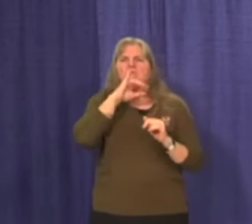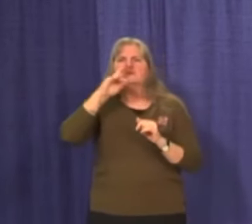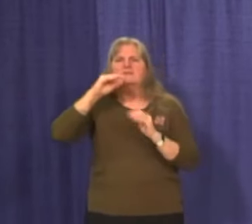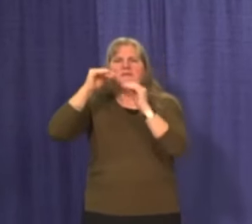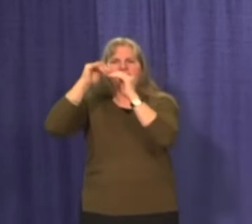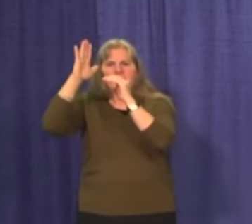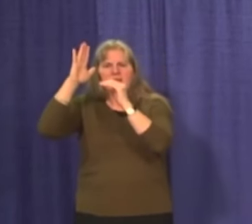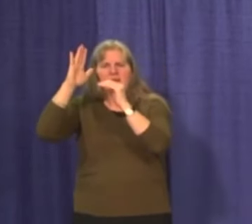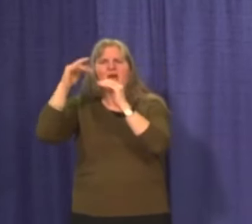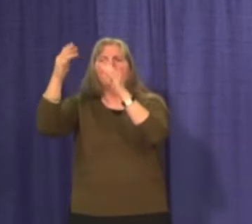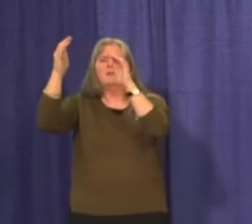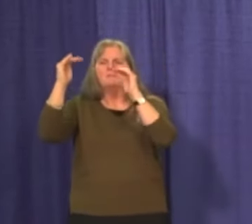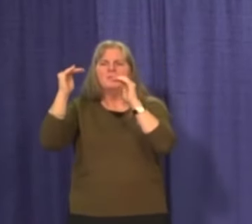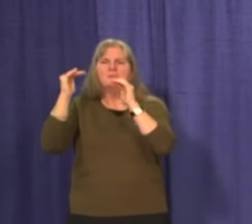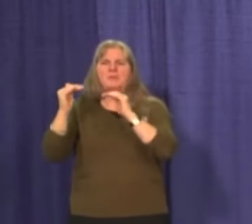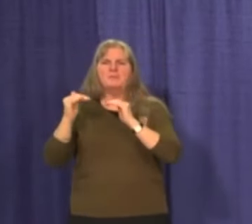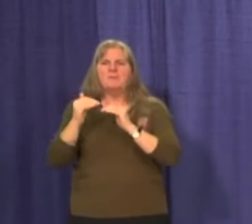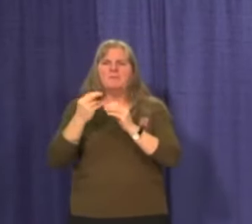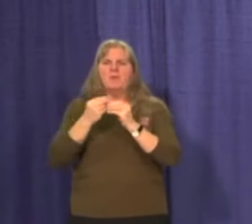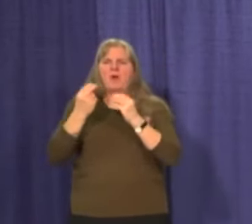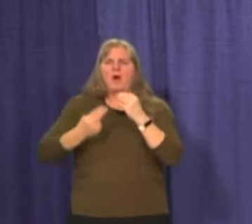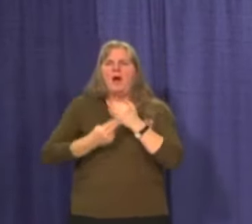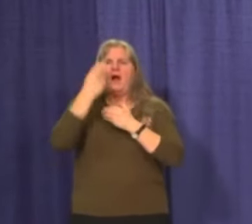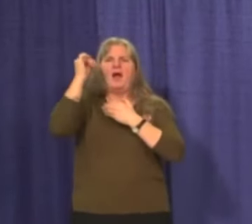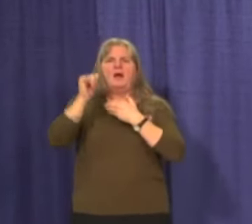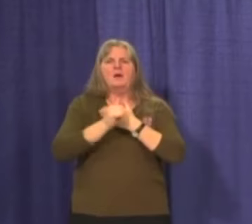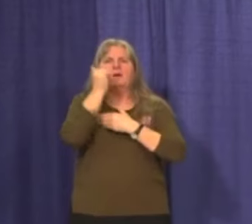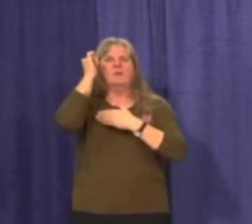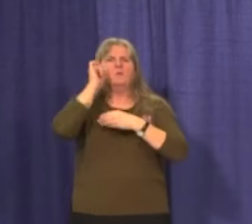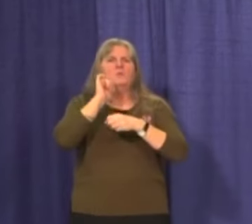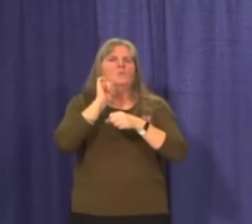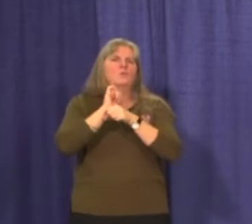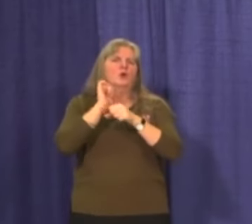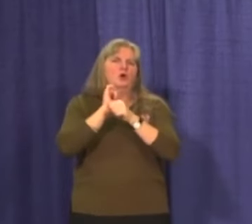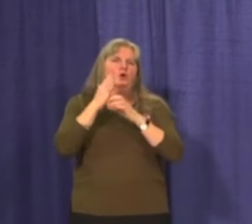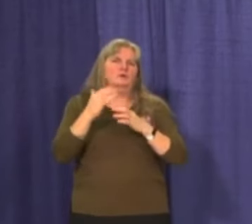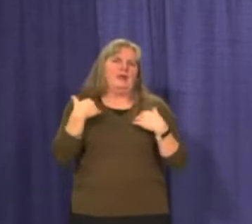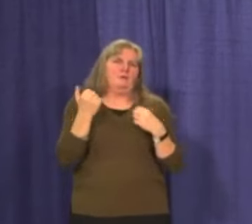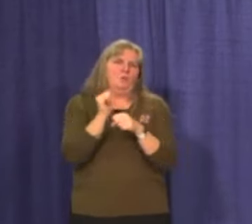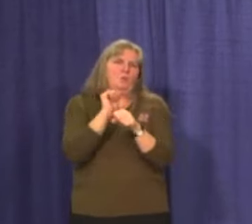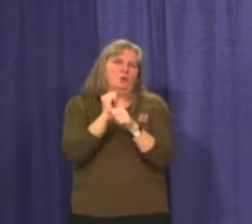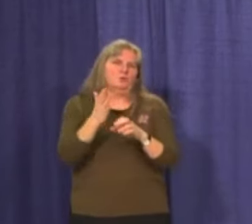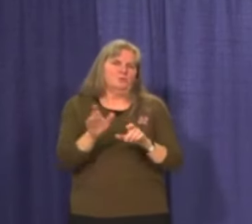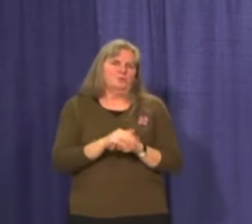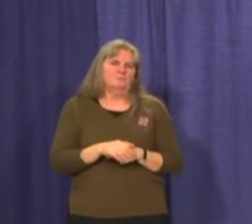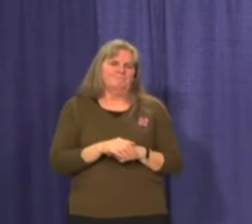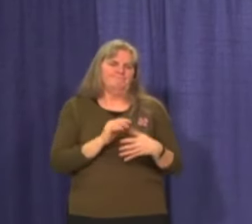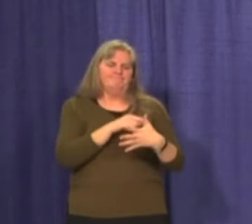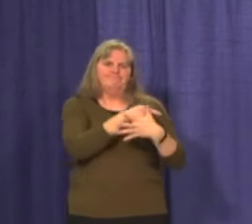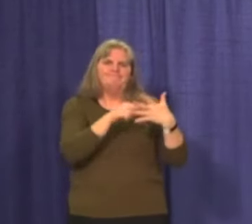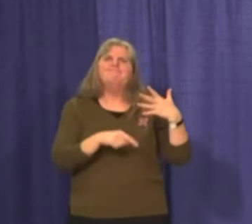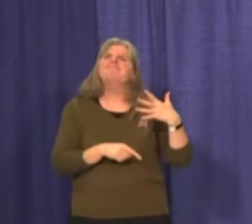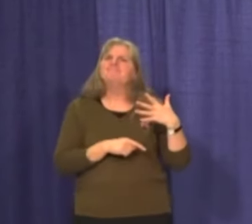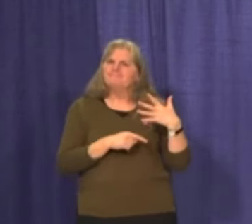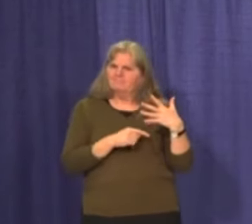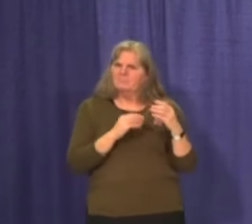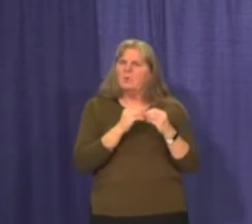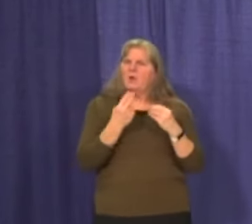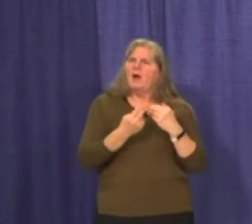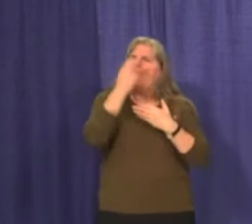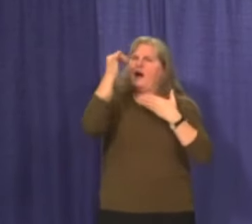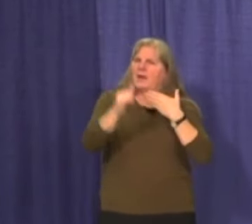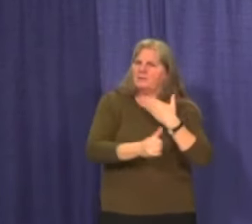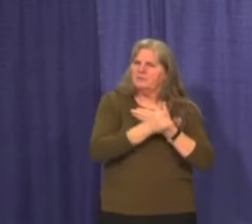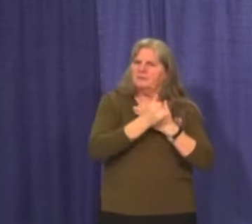while also covering our higher risk healthcare workers. These populations are at the highest risk of contracting the virus